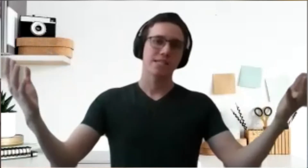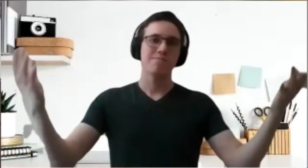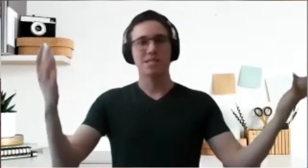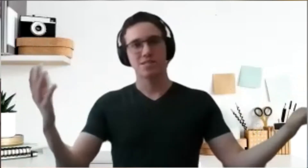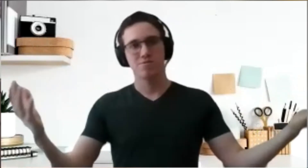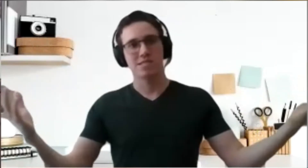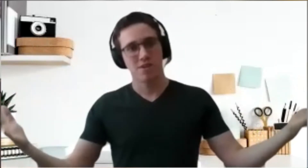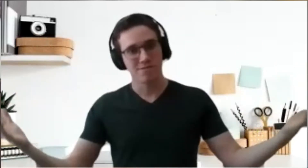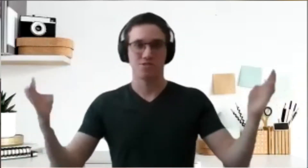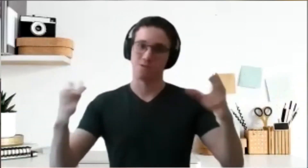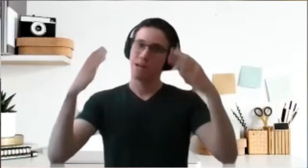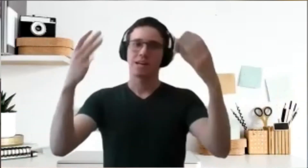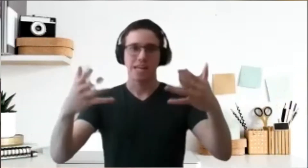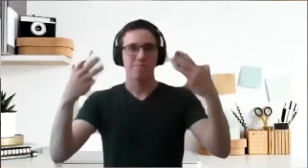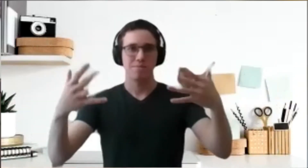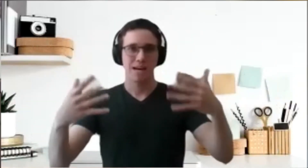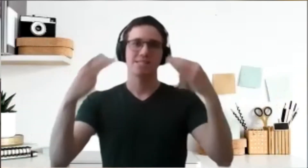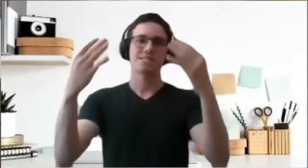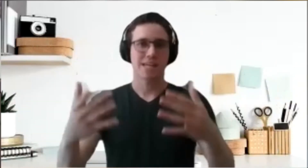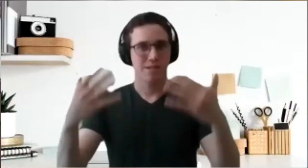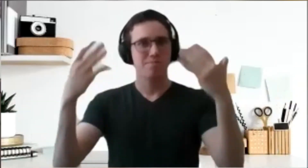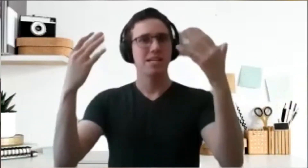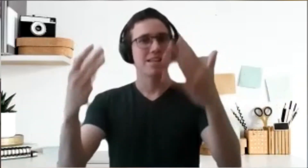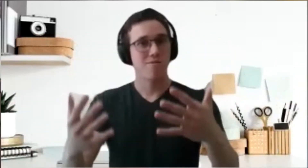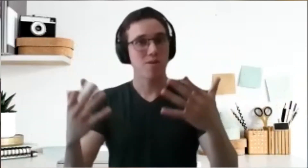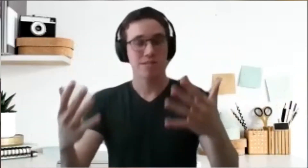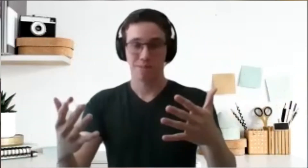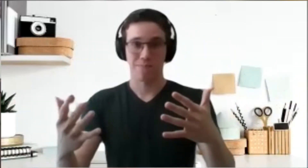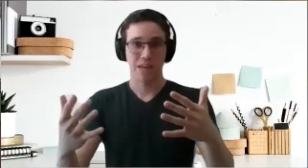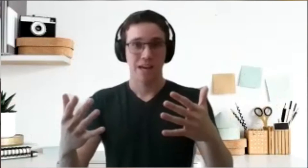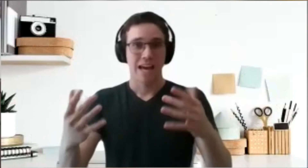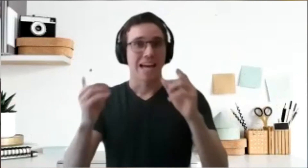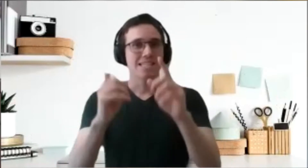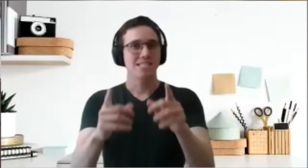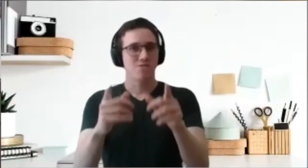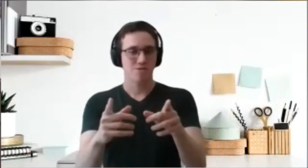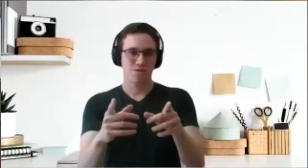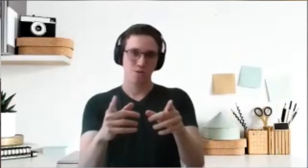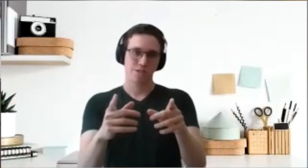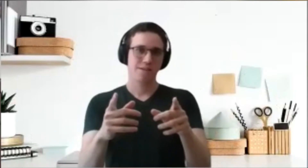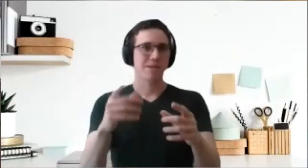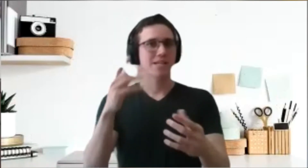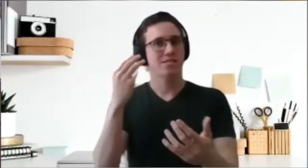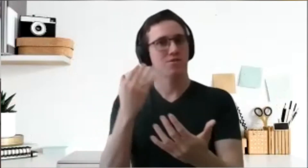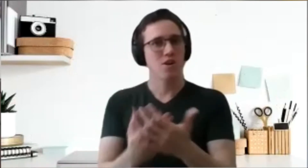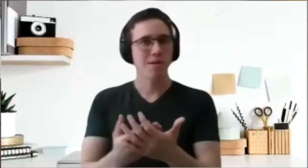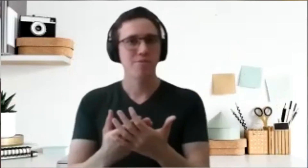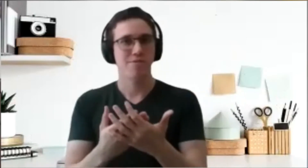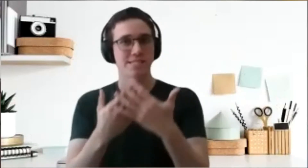club because it loses an officer so keep the balance, keep the plan and follow the plan. And this is also good because you come up with a